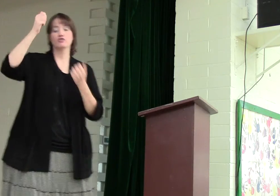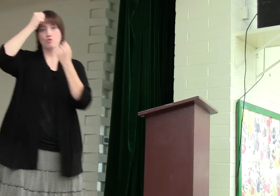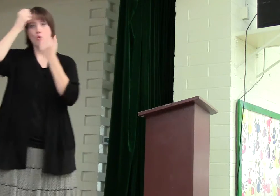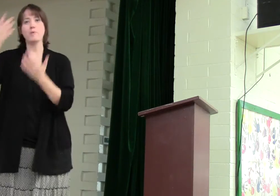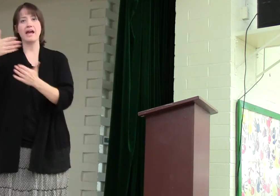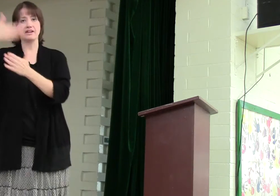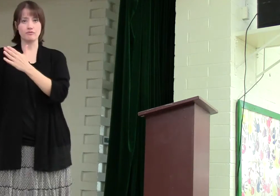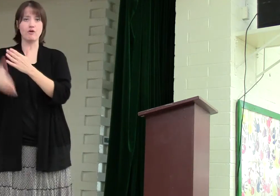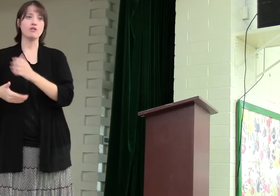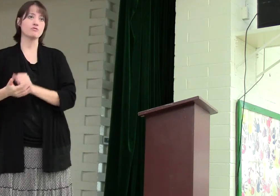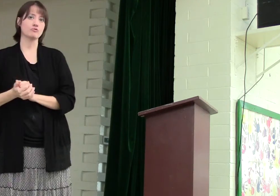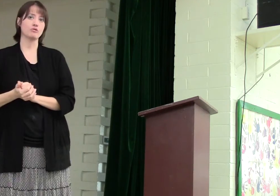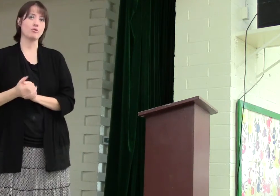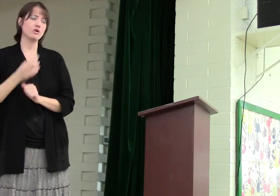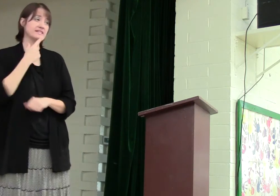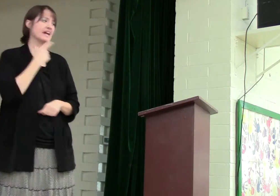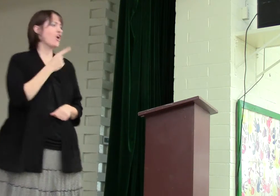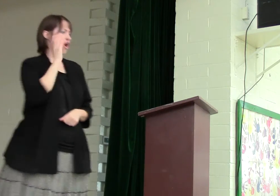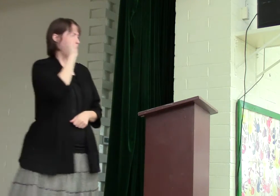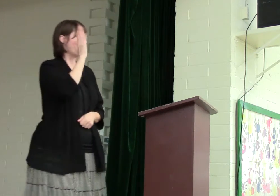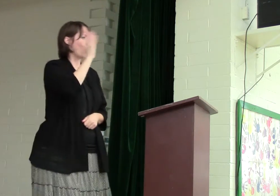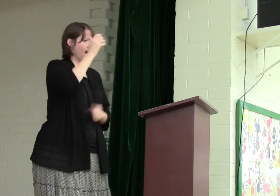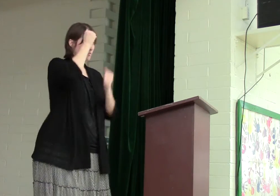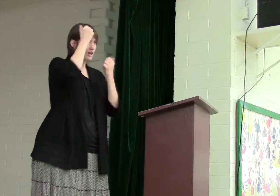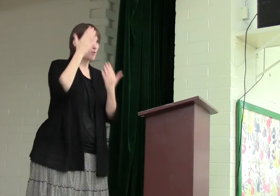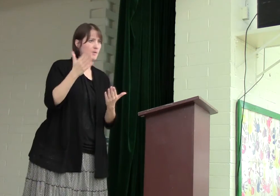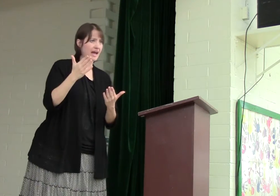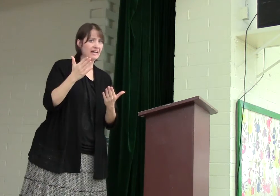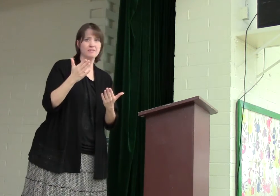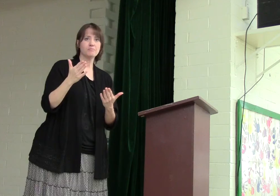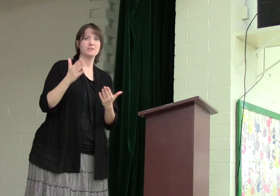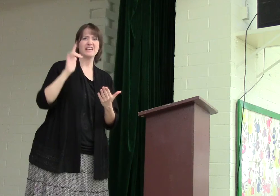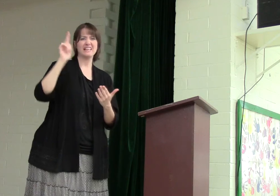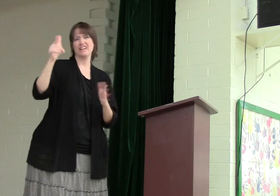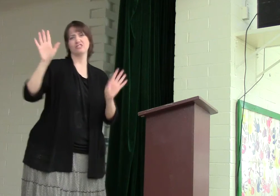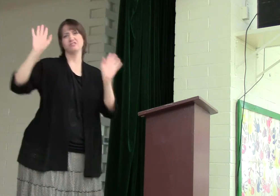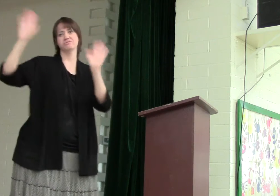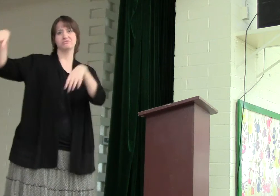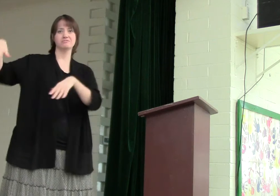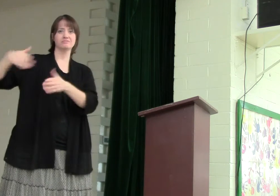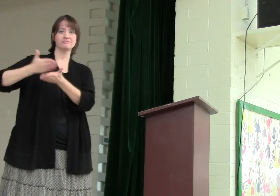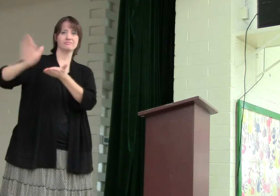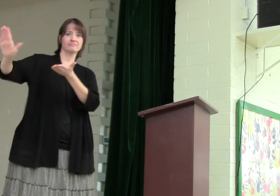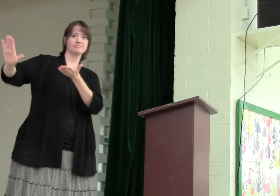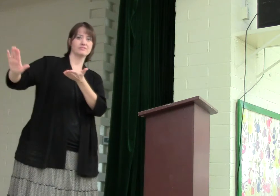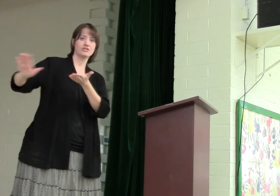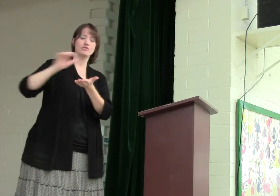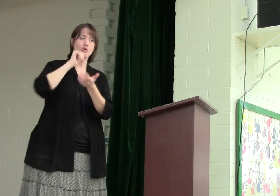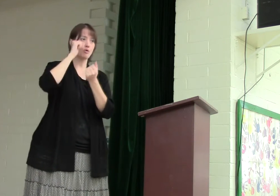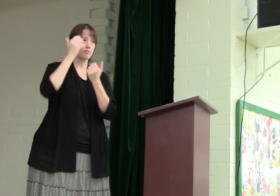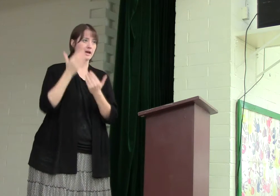you obey and you follow through. Or to say, well, I will obey, but then later you don't obey.